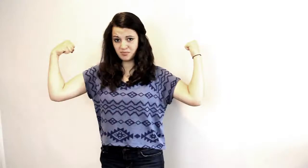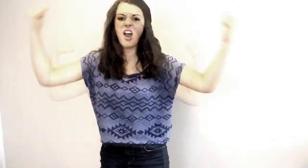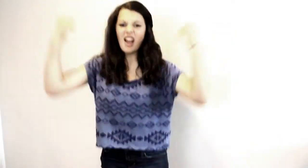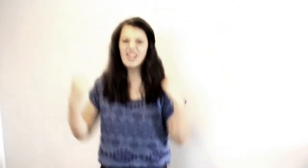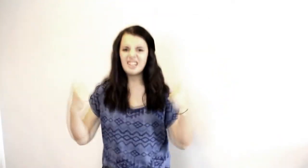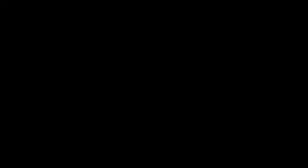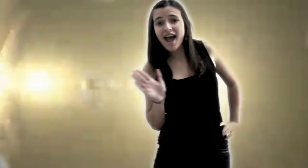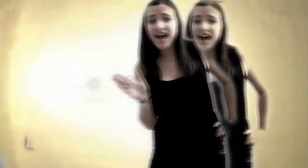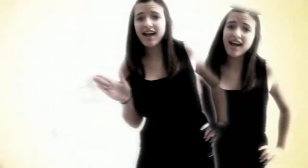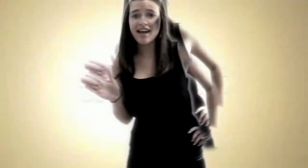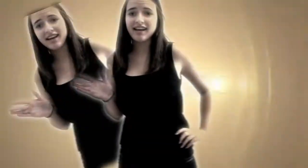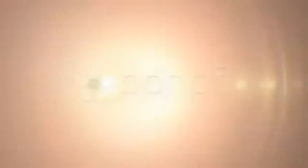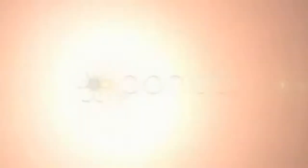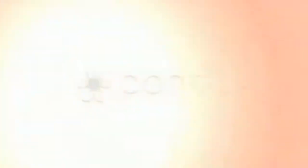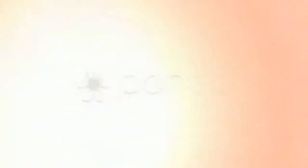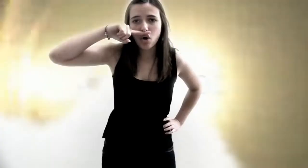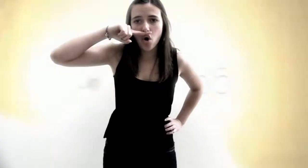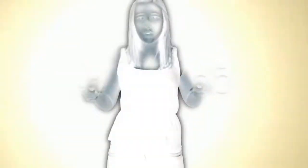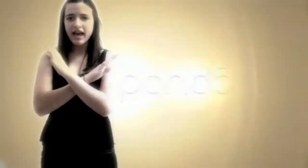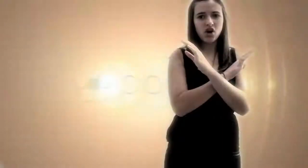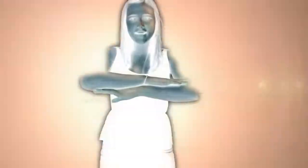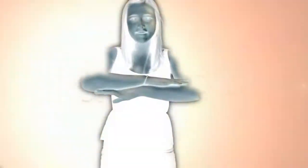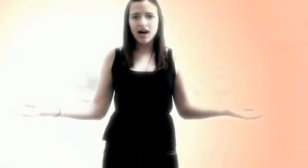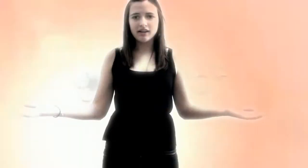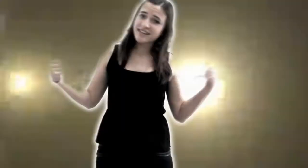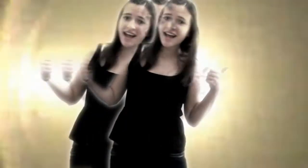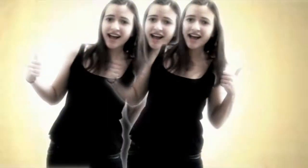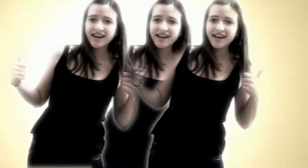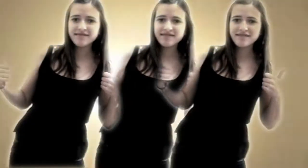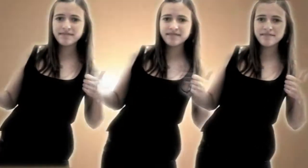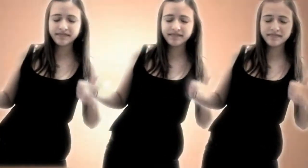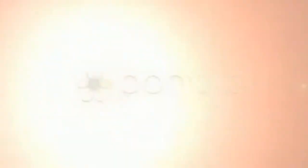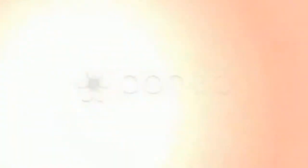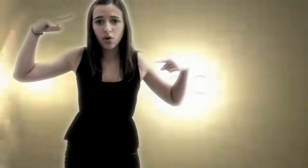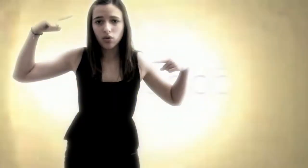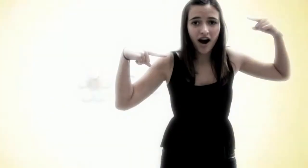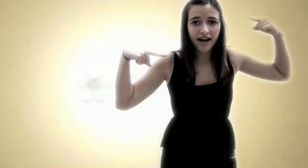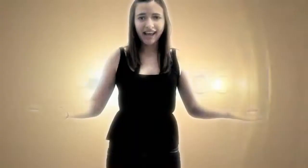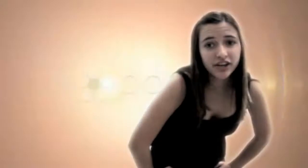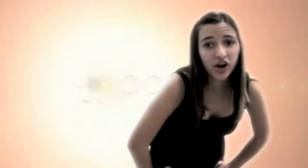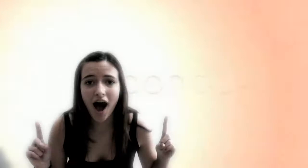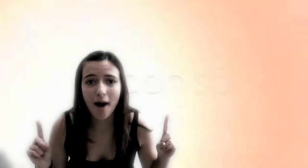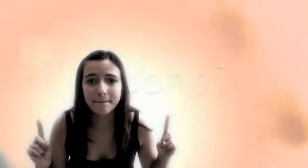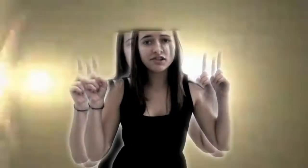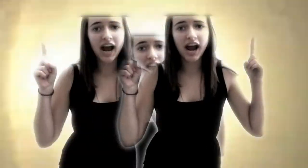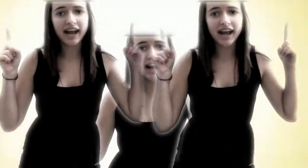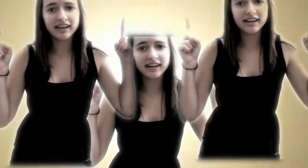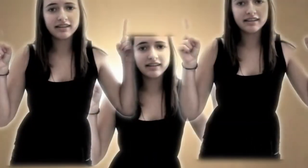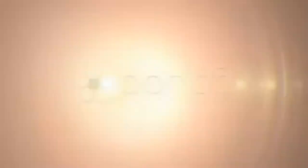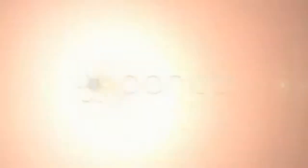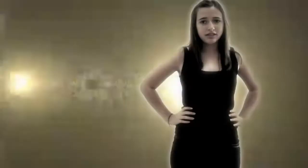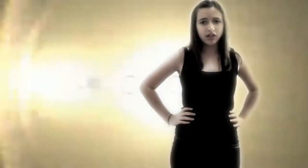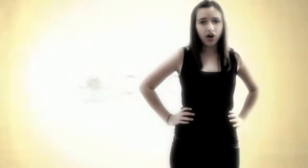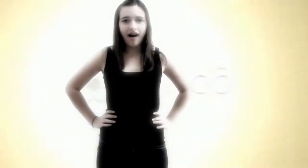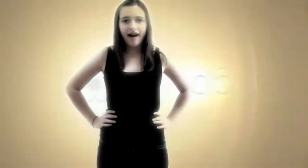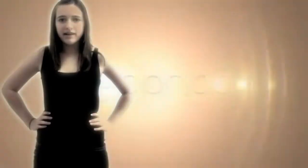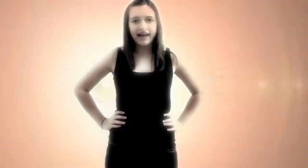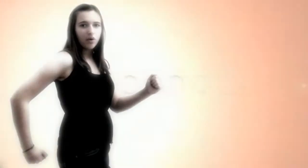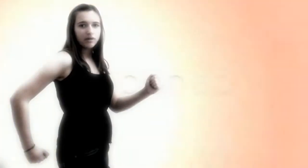Hey, boy you never had much gain, so I needed to upgrade, so I went along